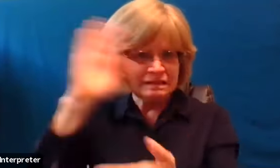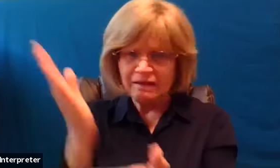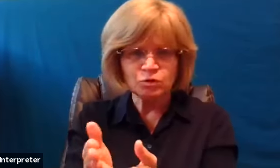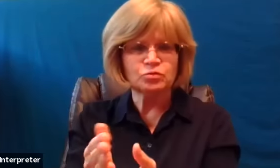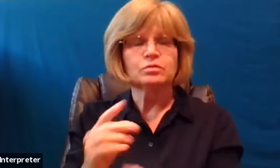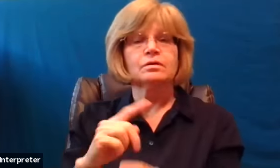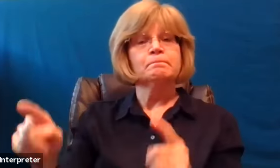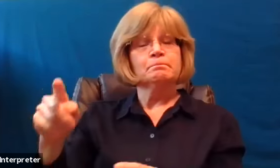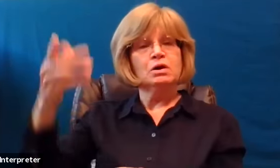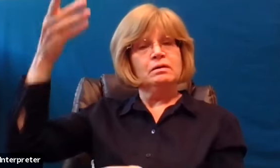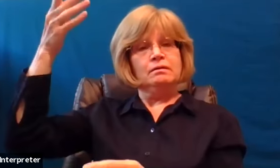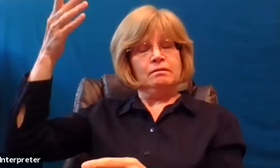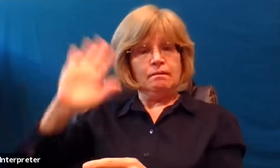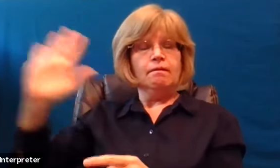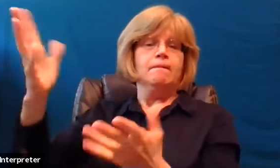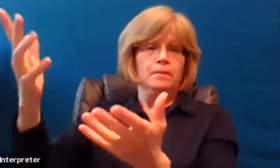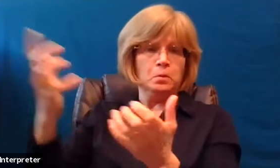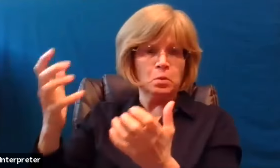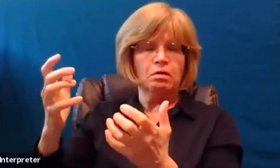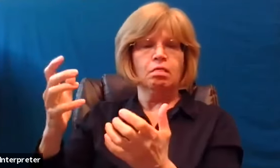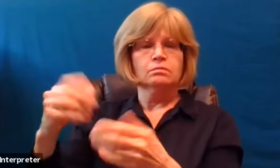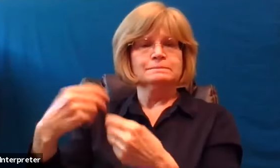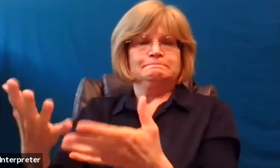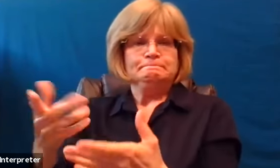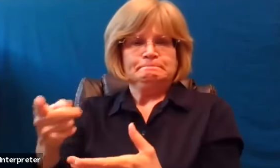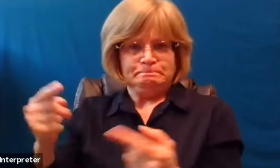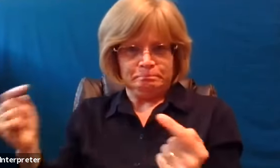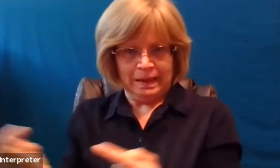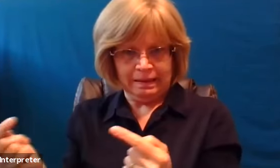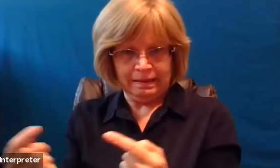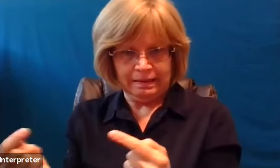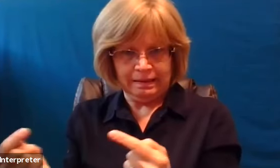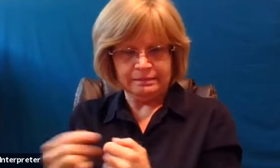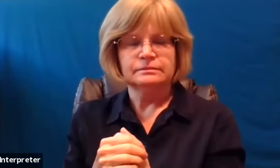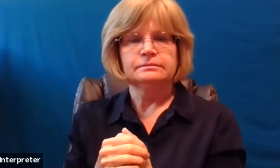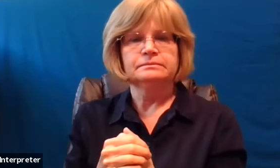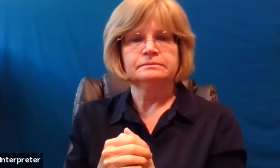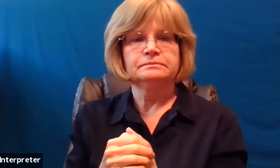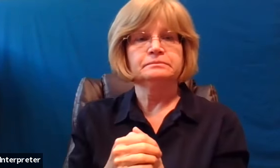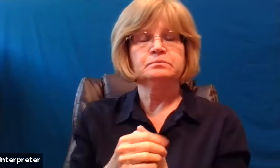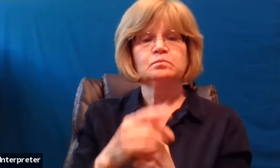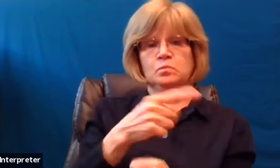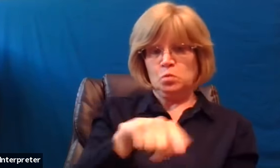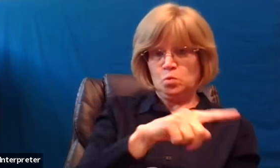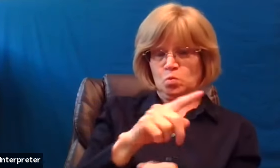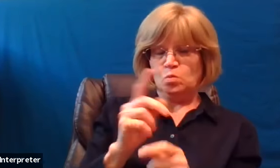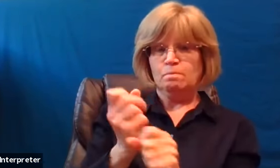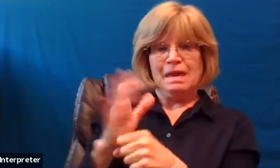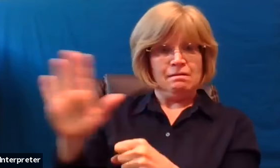of the Lord to crush him with pain. When you make his life an offering for sin, he shall see his